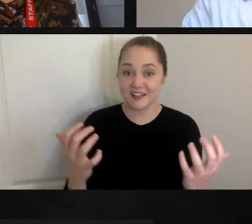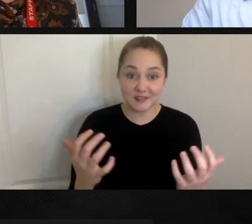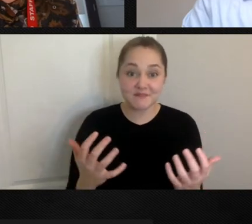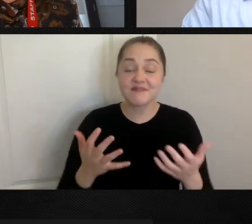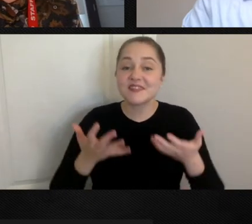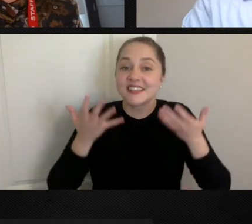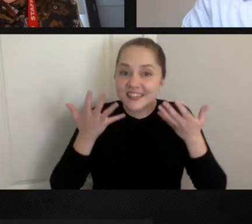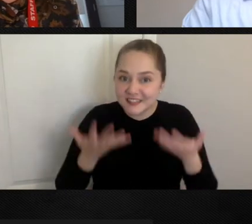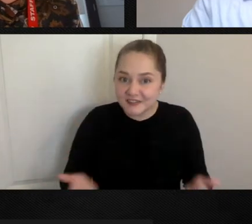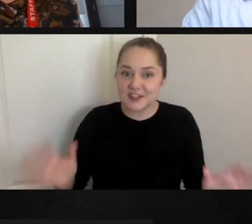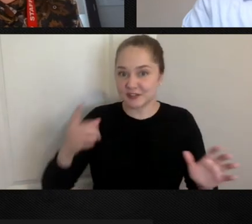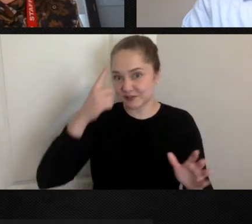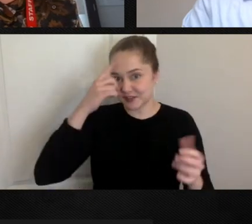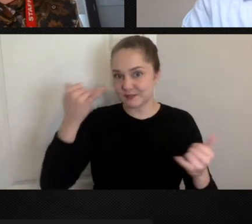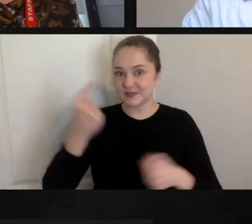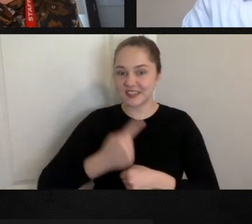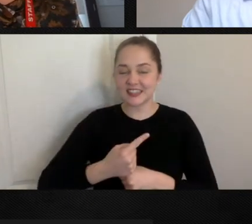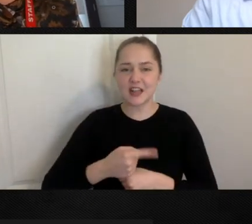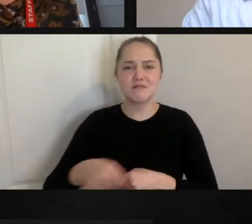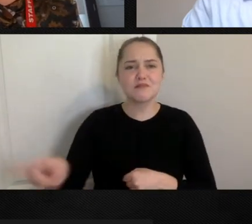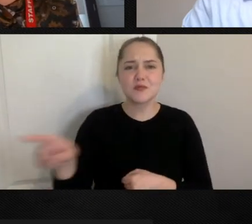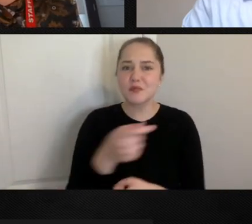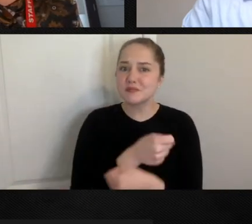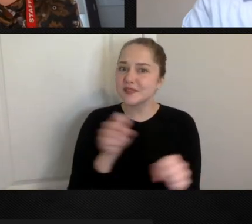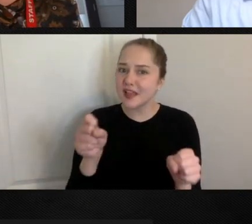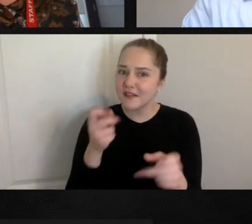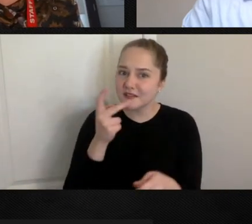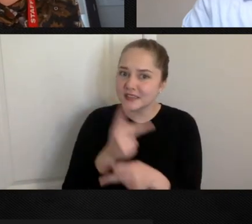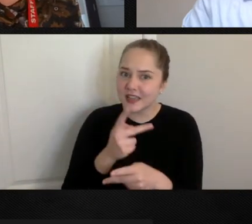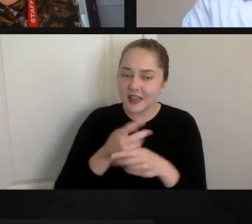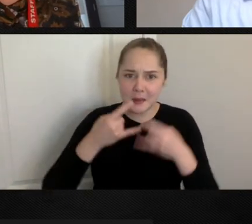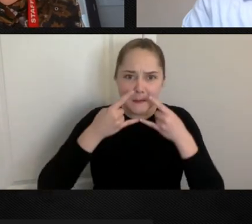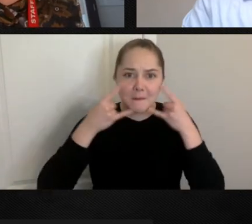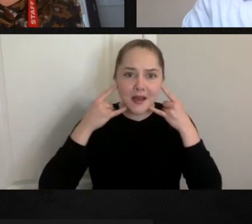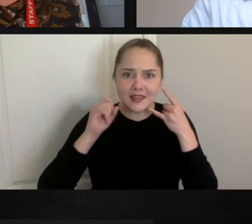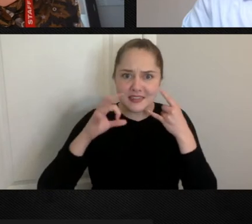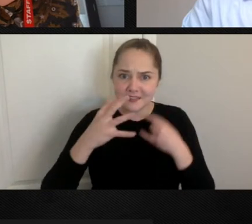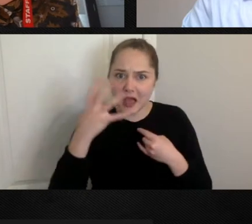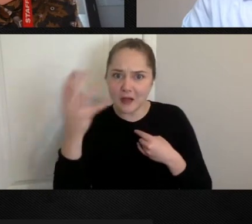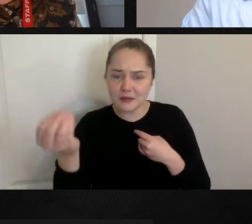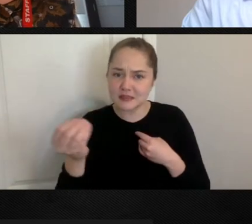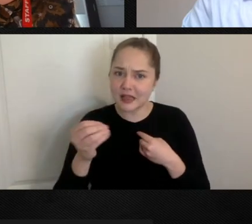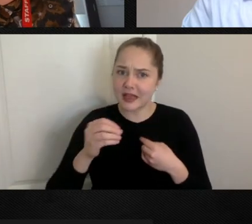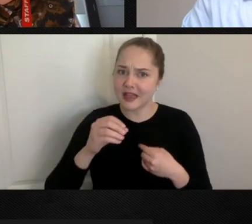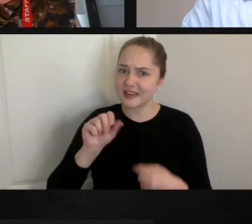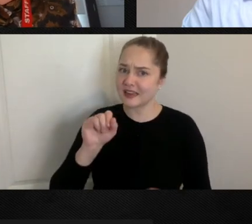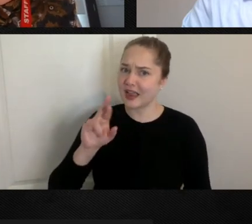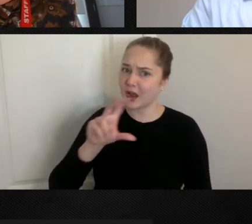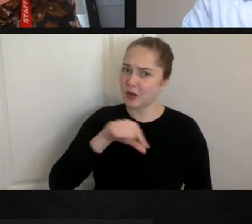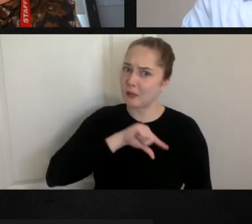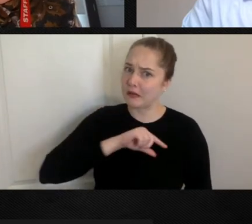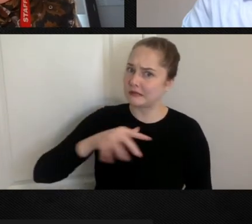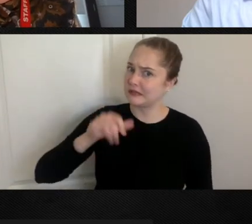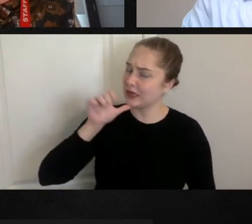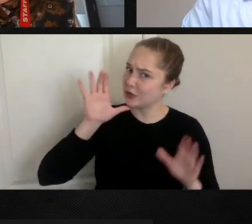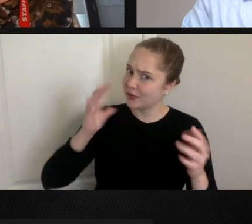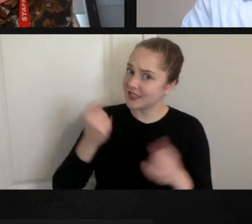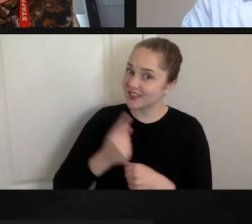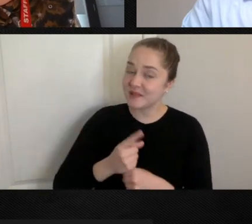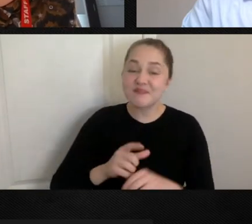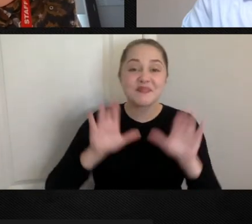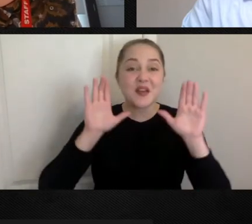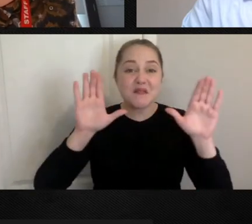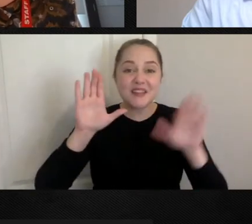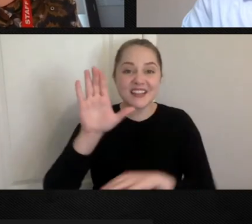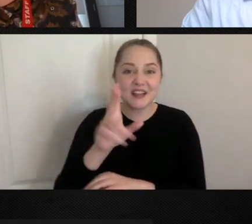our program today. Everybody, uh, stay safe and take care out there. Wear a mask if you're out and about there. Quality's not great today. And have an amazing afternoon.